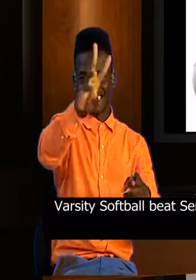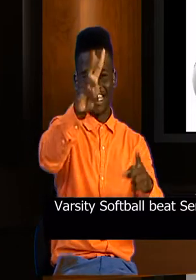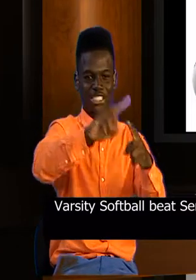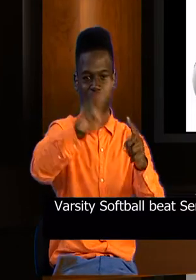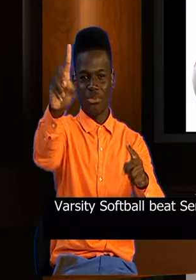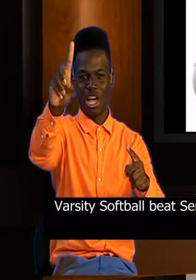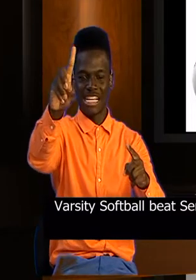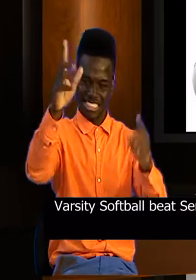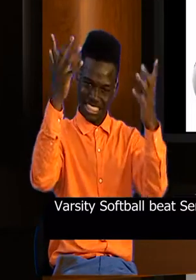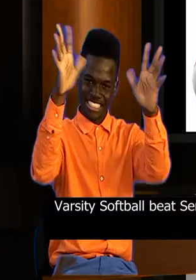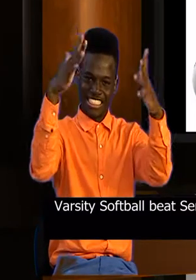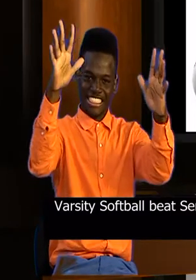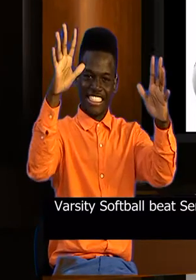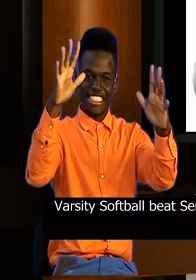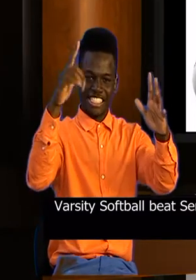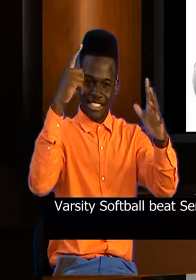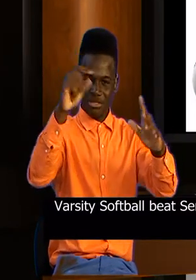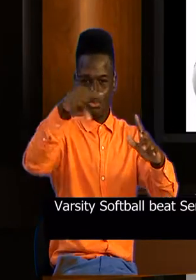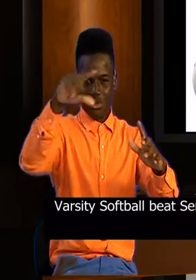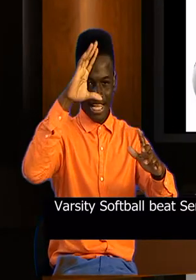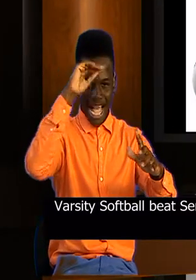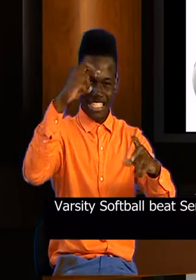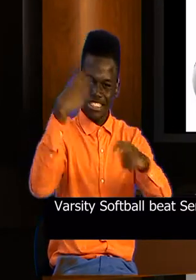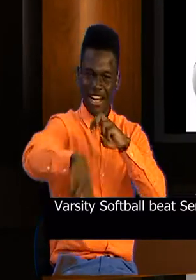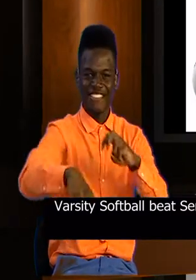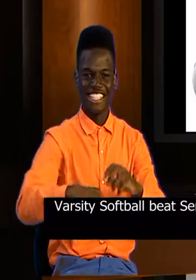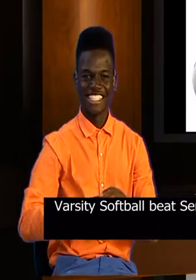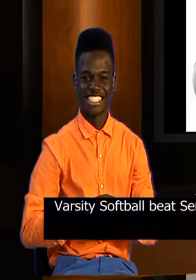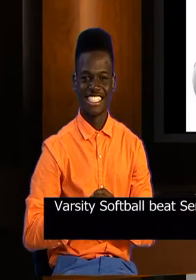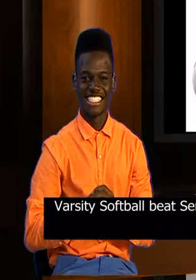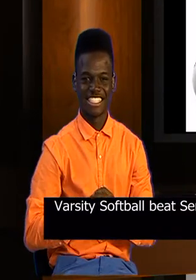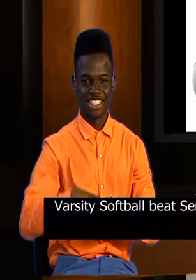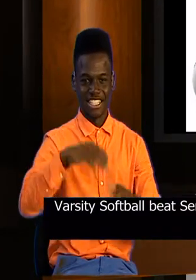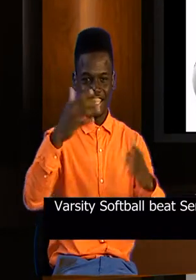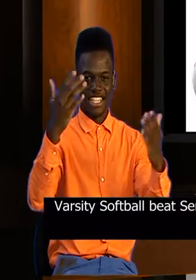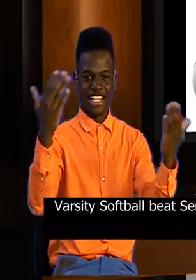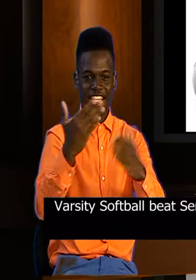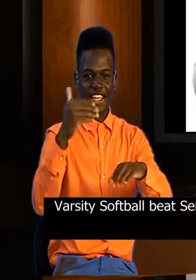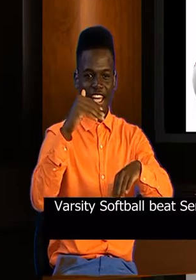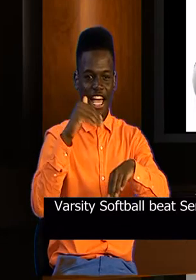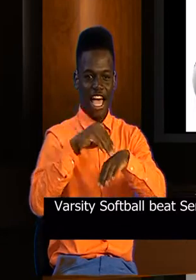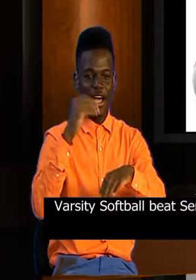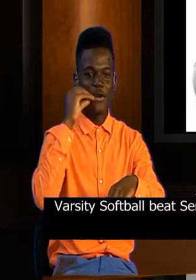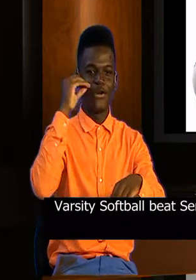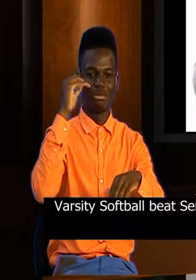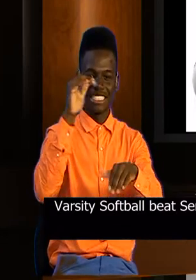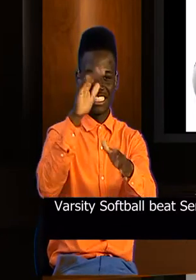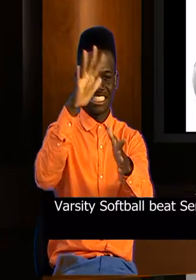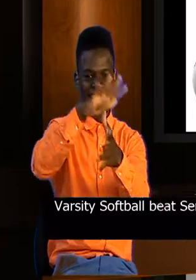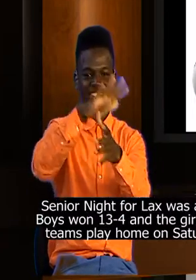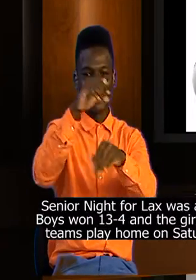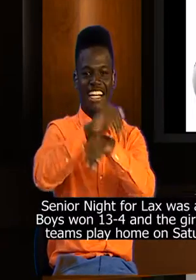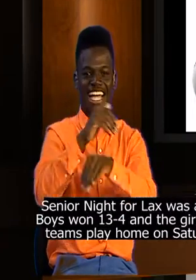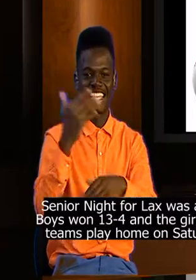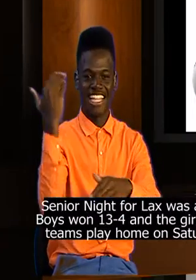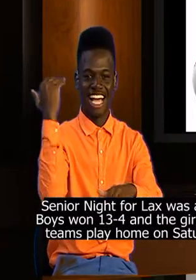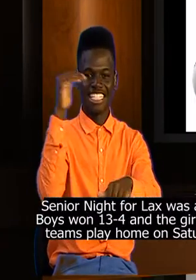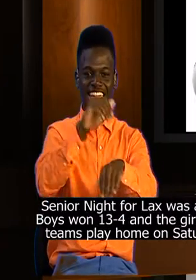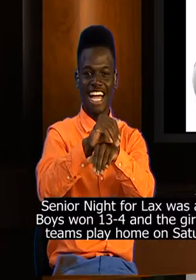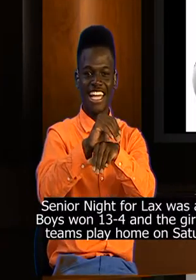yesterday with the result of six to one. All right way to go you guys are tough and senior night at home last